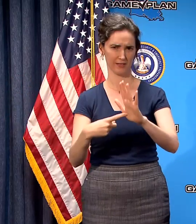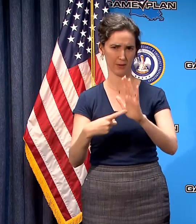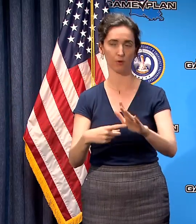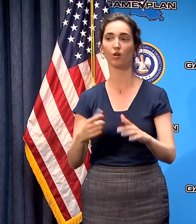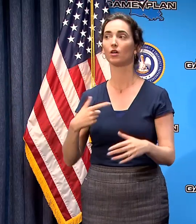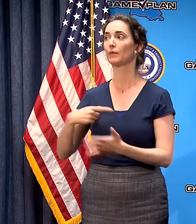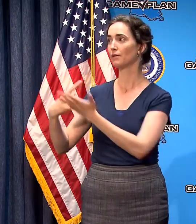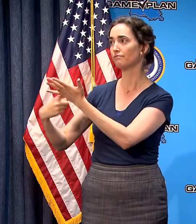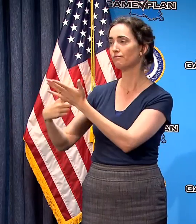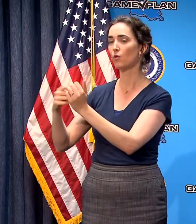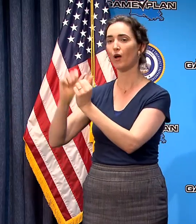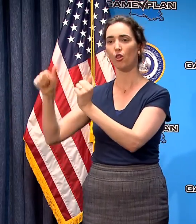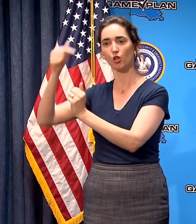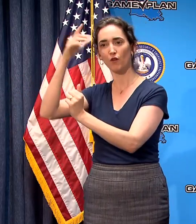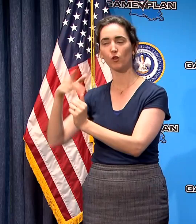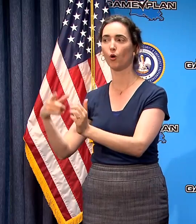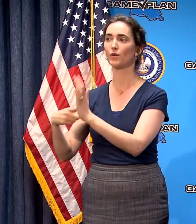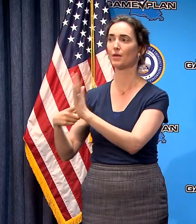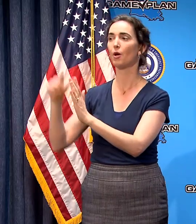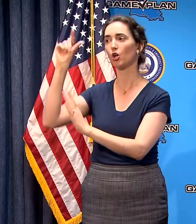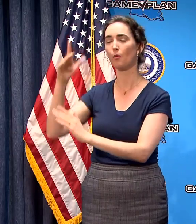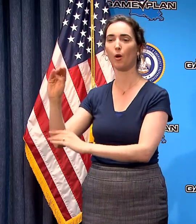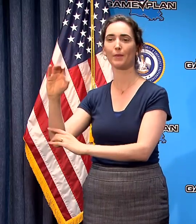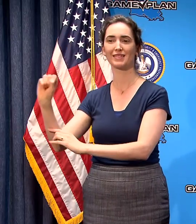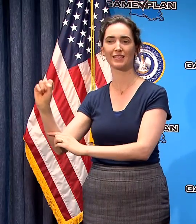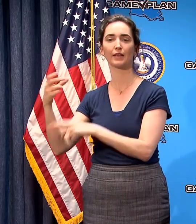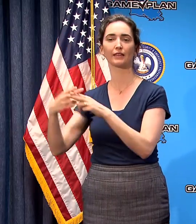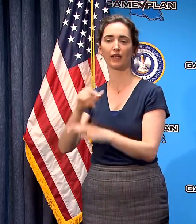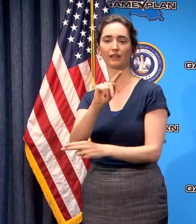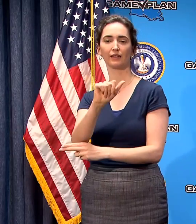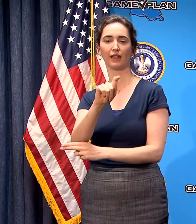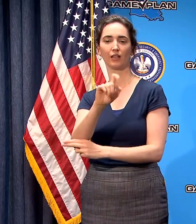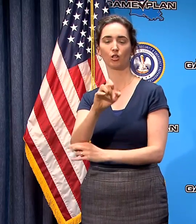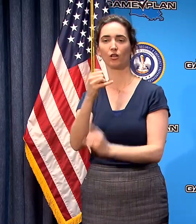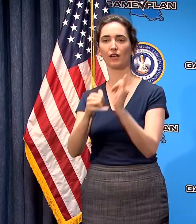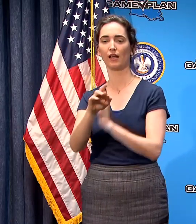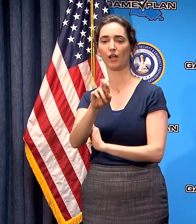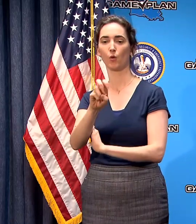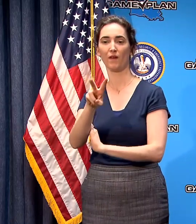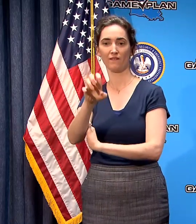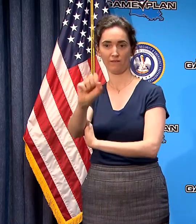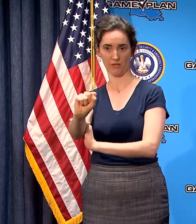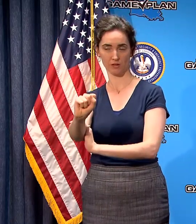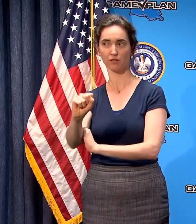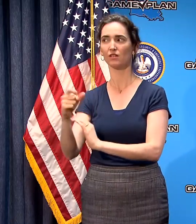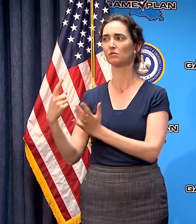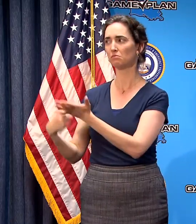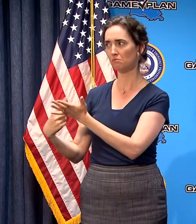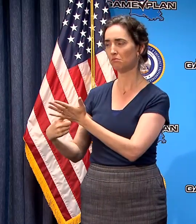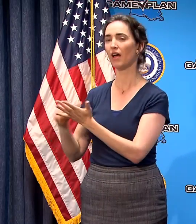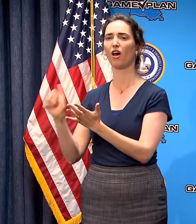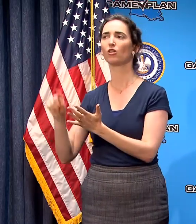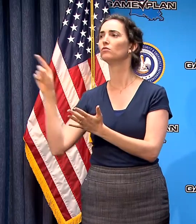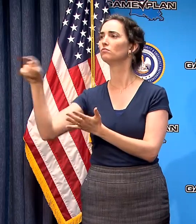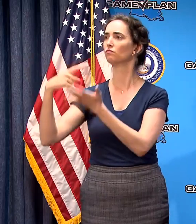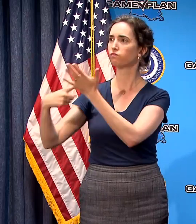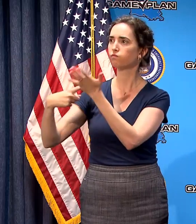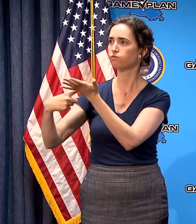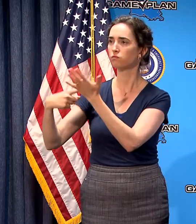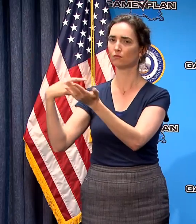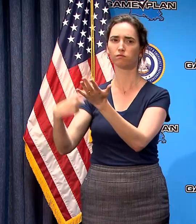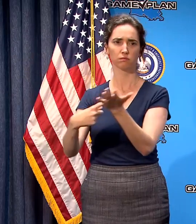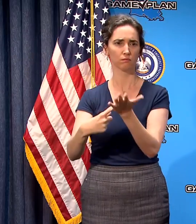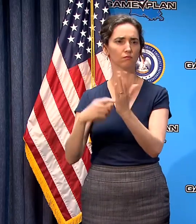multiple other governors including the governor of Mississippi Tate Reeves and so forth and you know we do